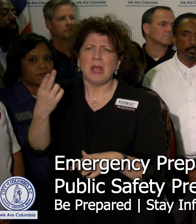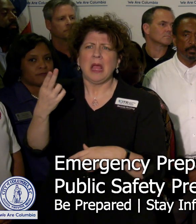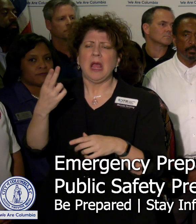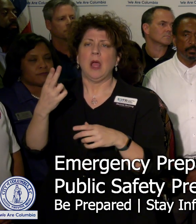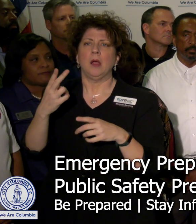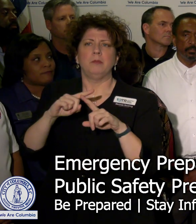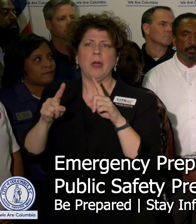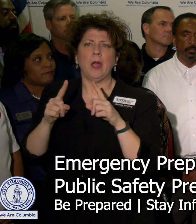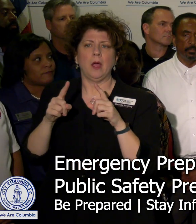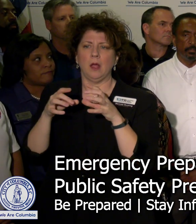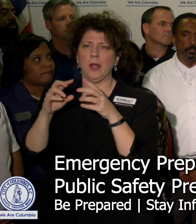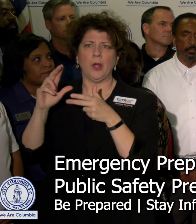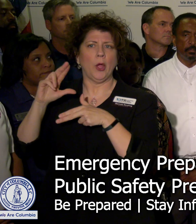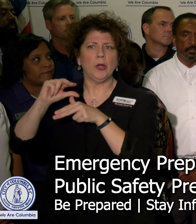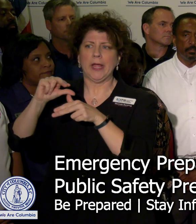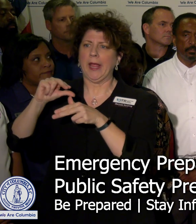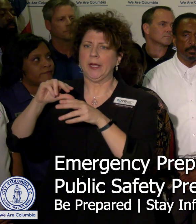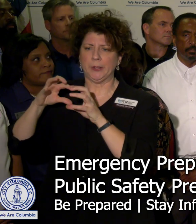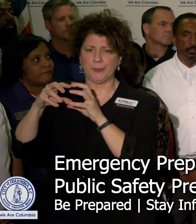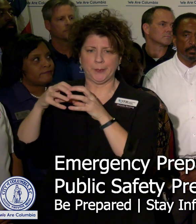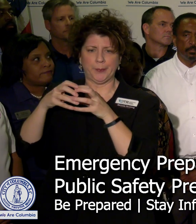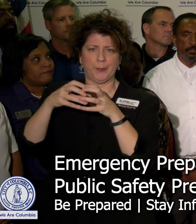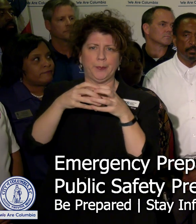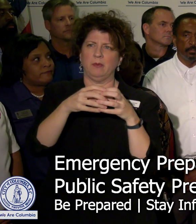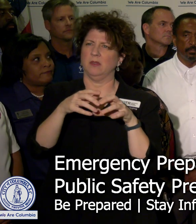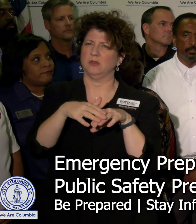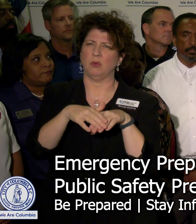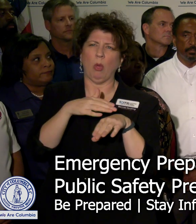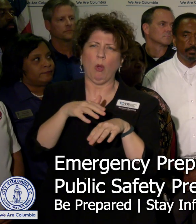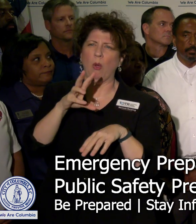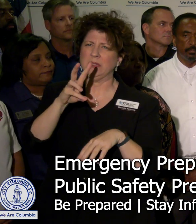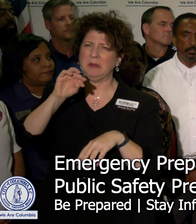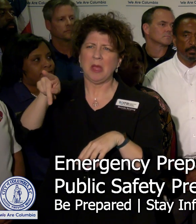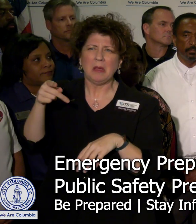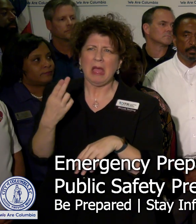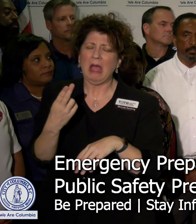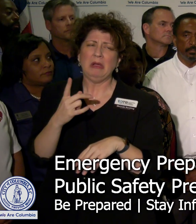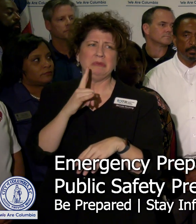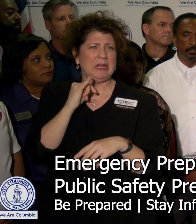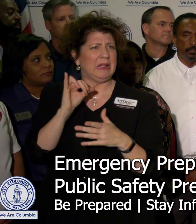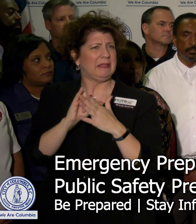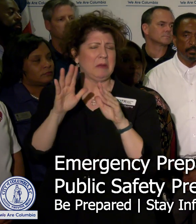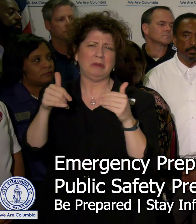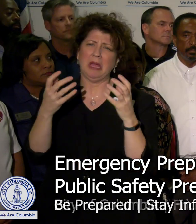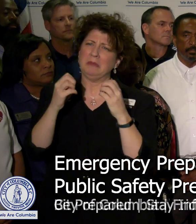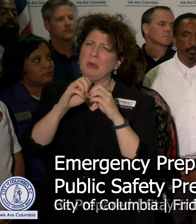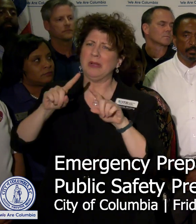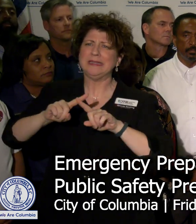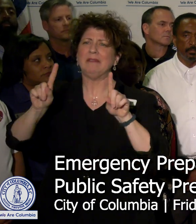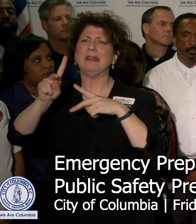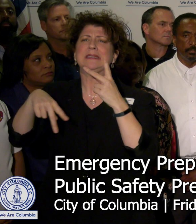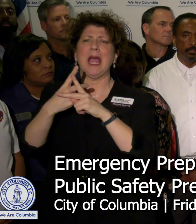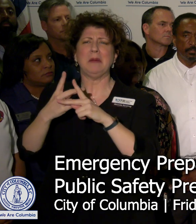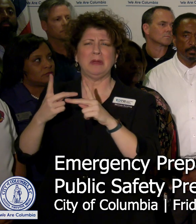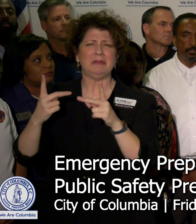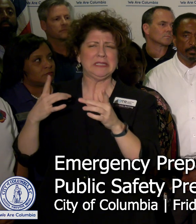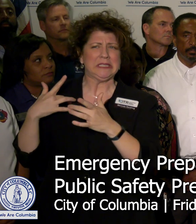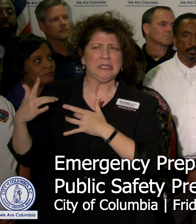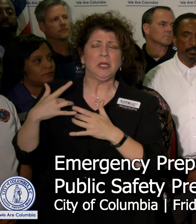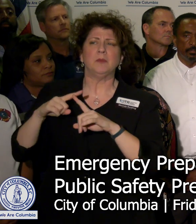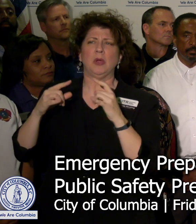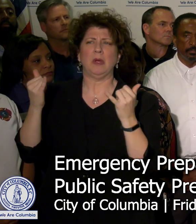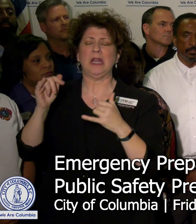6 miles per hour, slow-moving storm, which gives us all a great concern for a number of different reasons. Right now it's located 35 miles